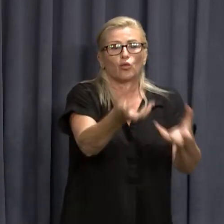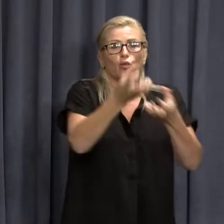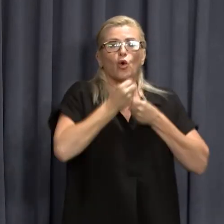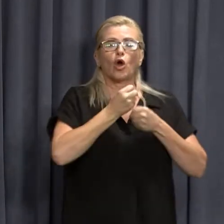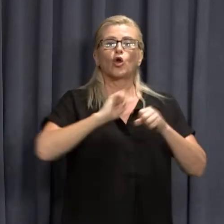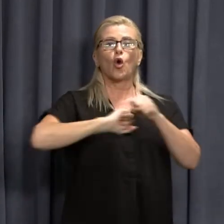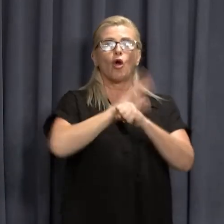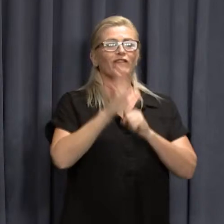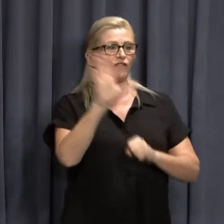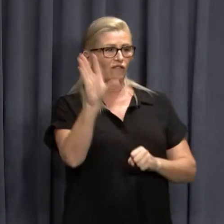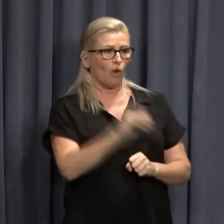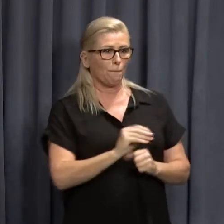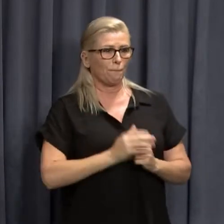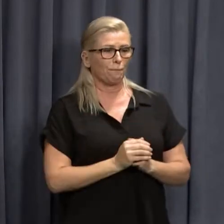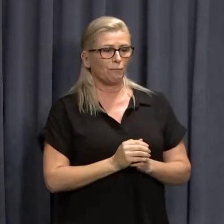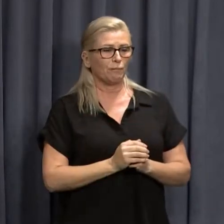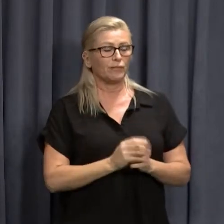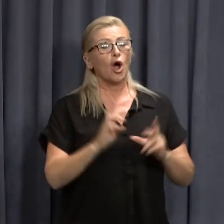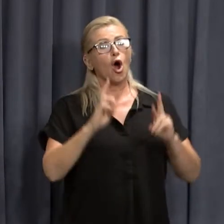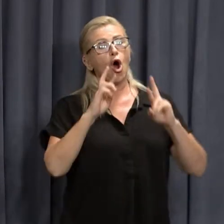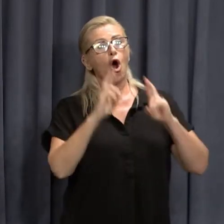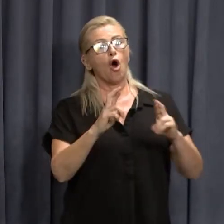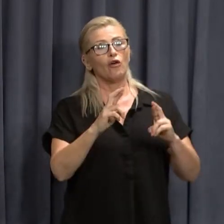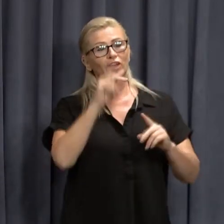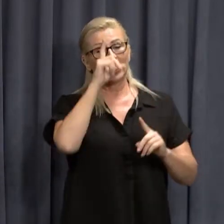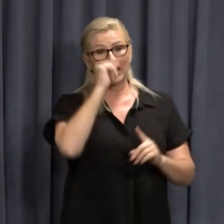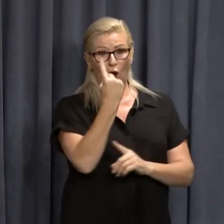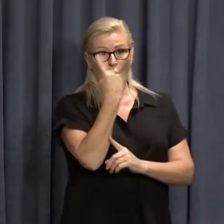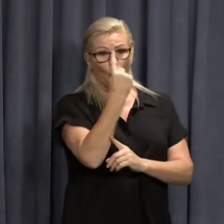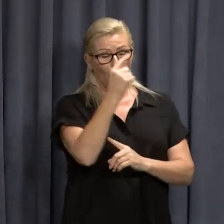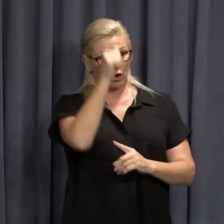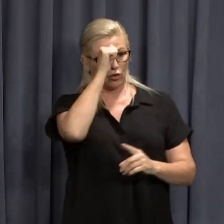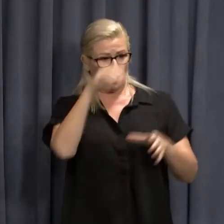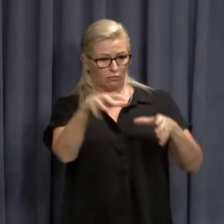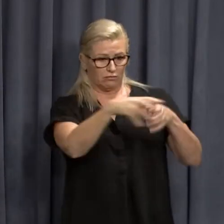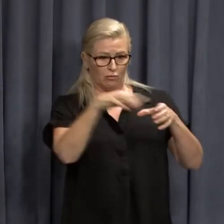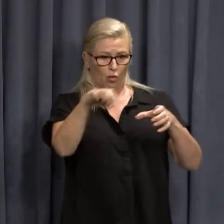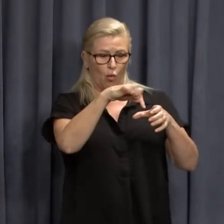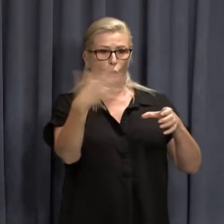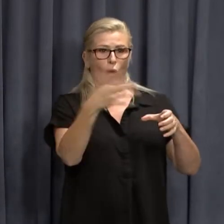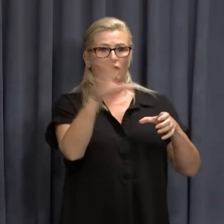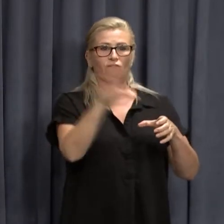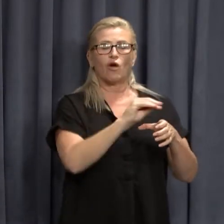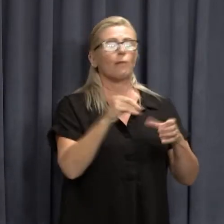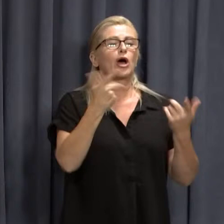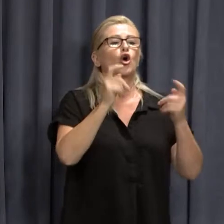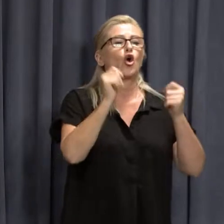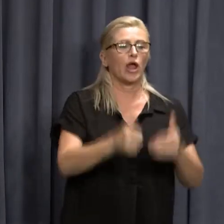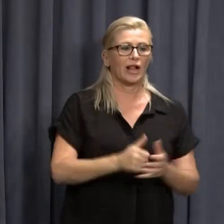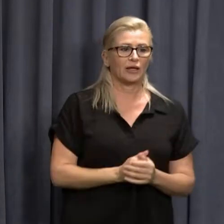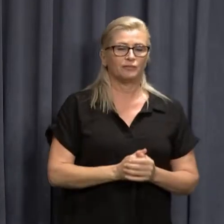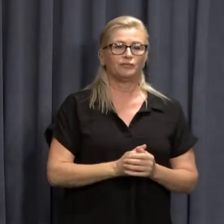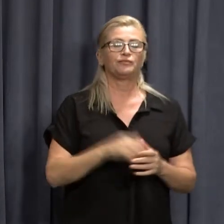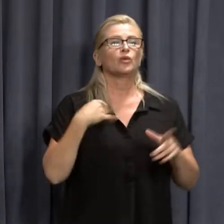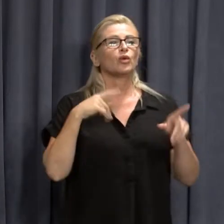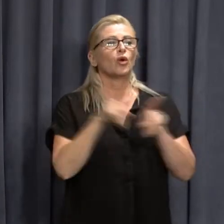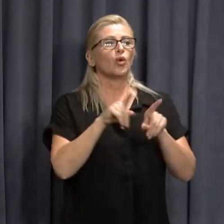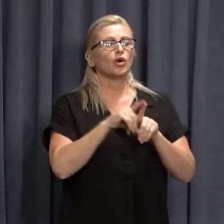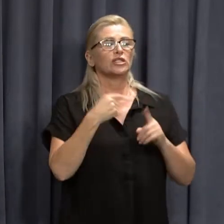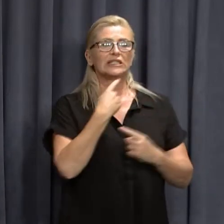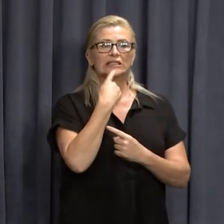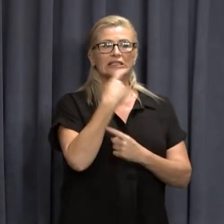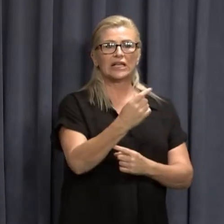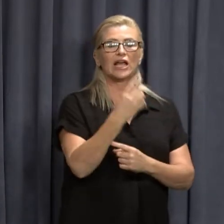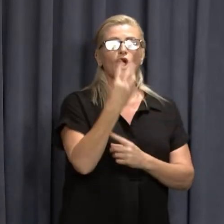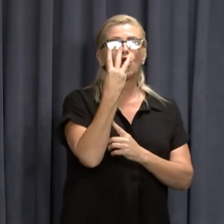virus. Hopefully they can be linked to one cluster but right now it is too early to tell. We're also reporting three travel